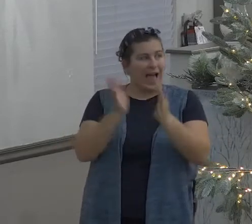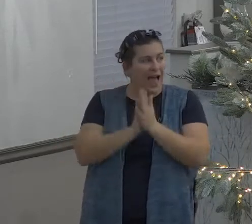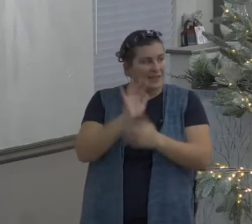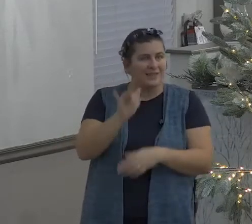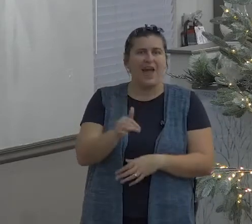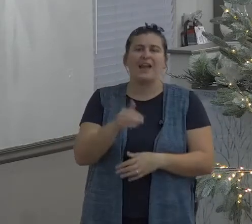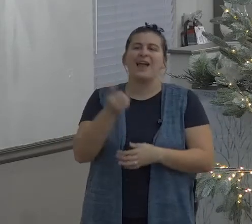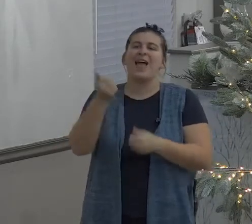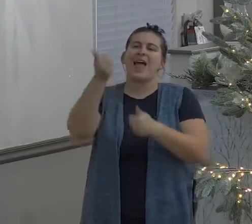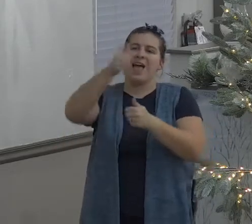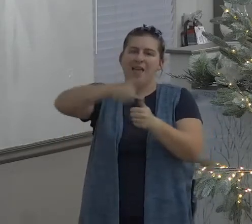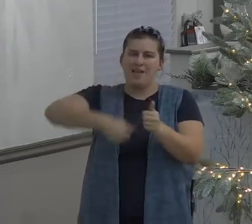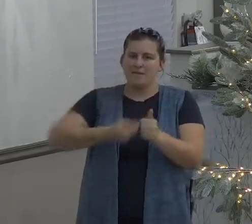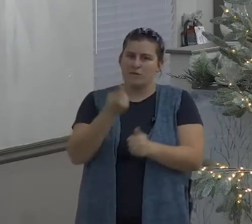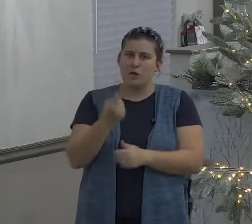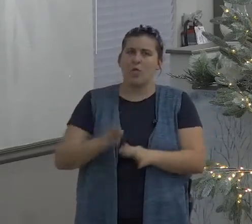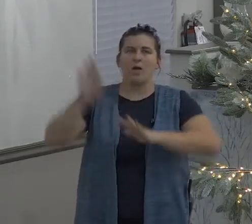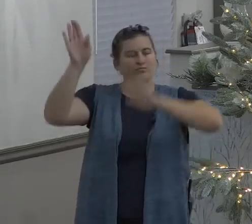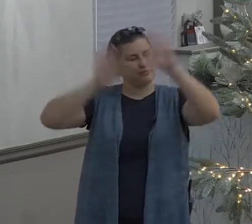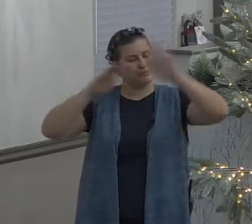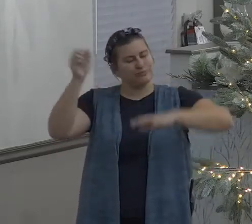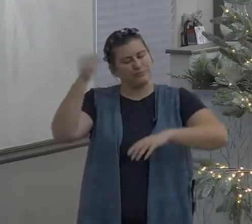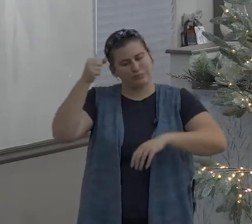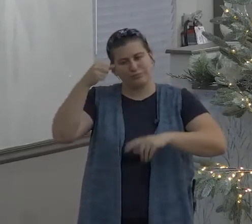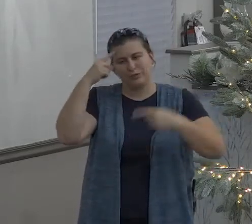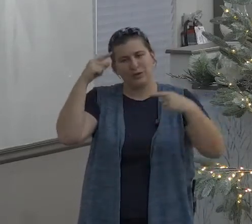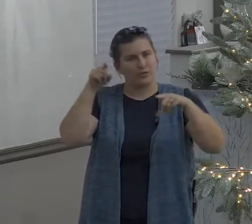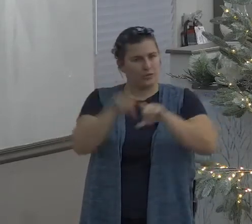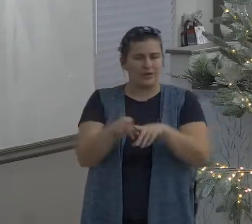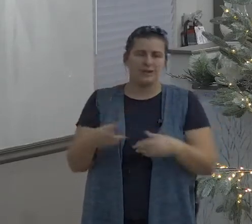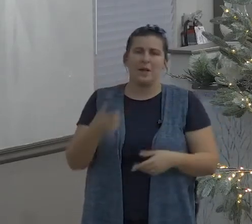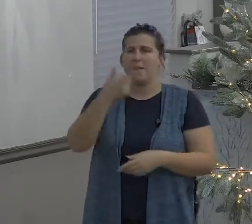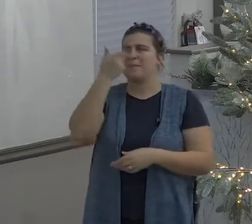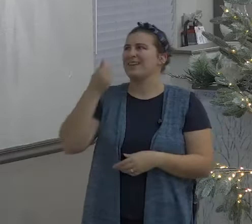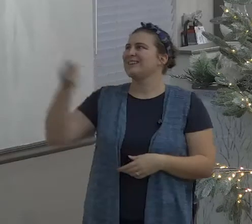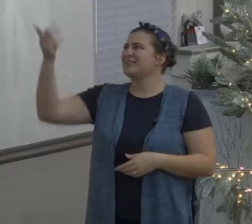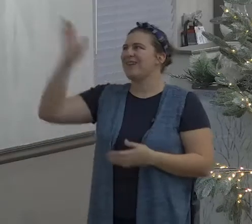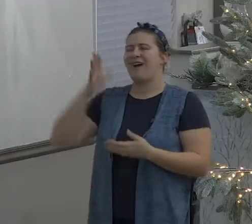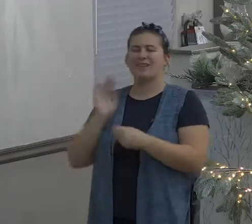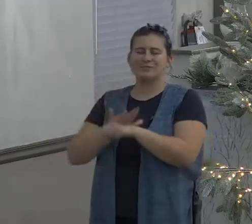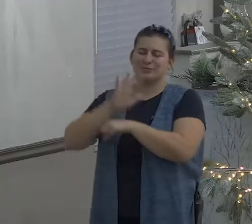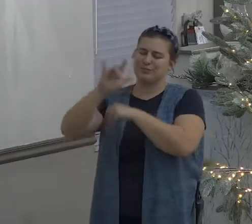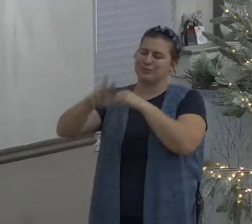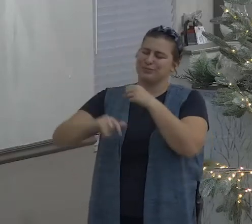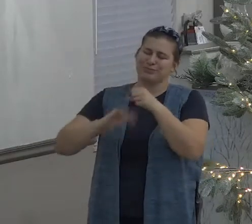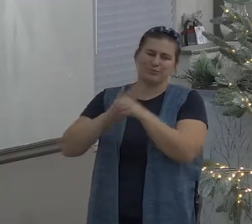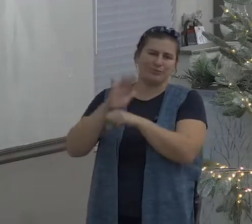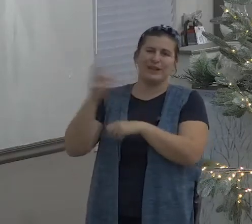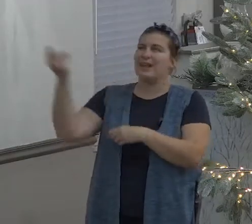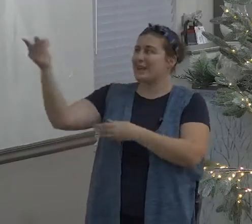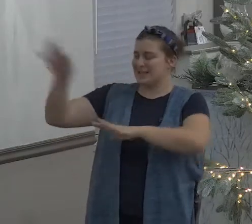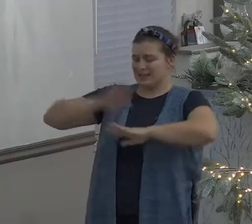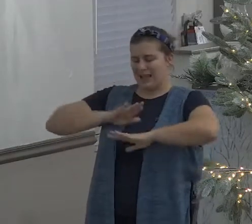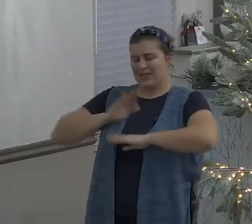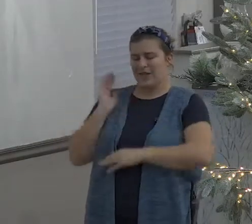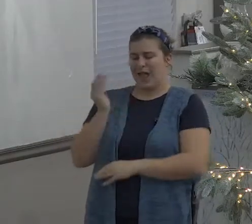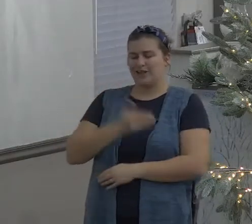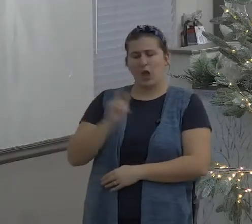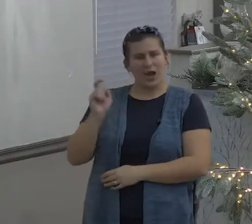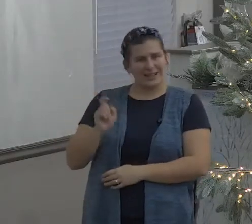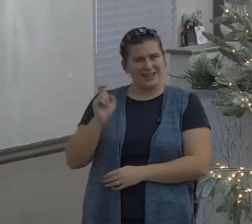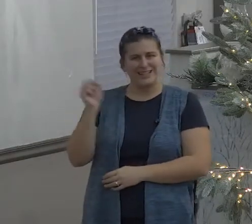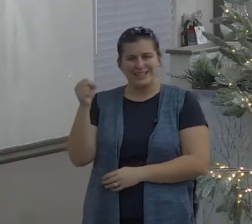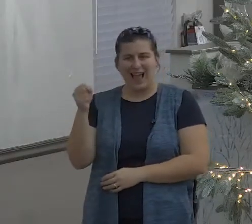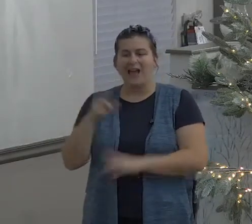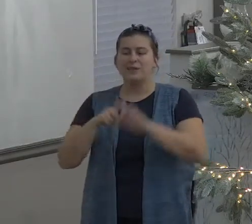God even gone over and above your needs in providing things for you and every single time I ask that it's